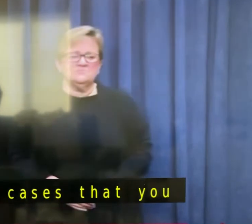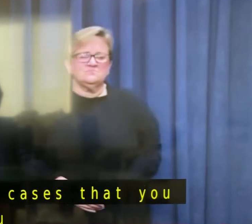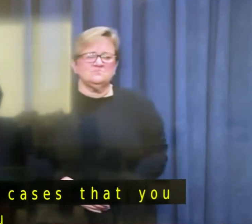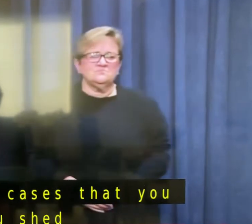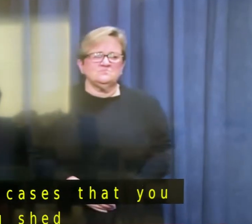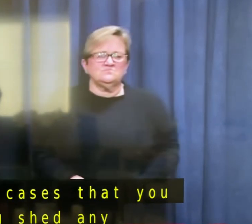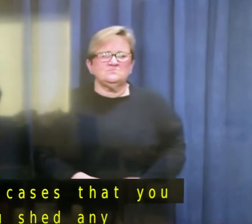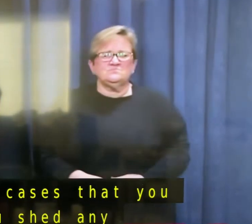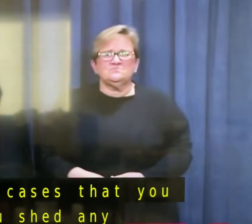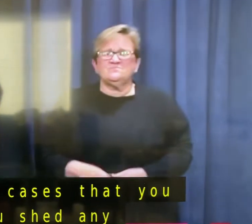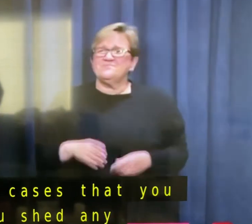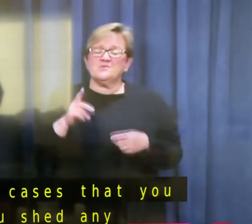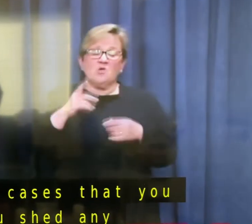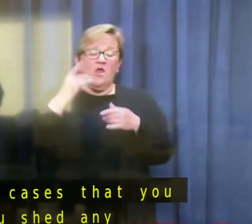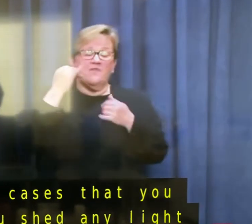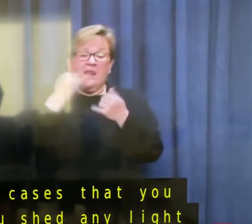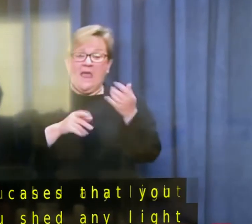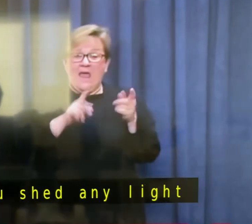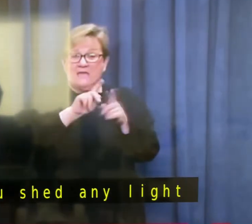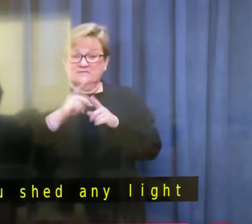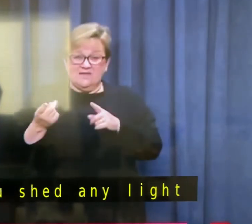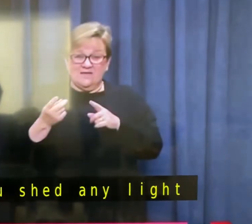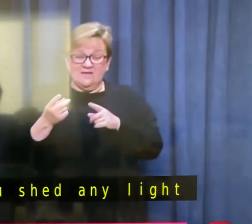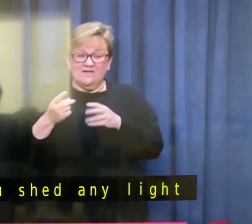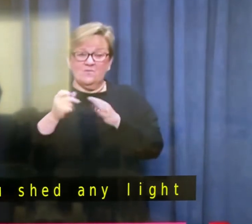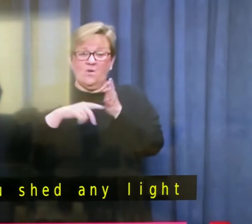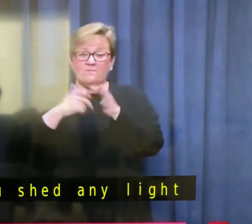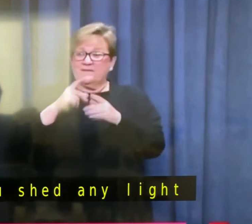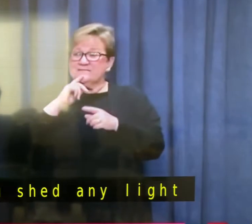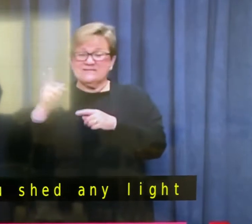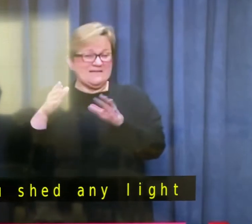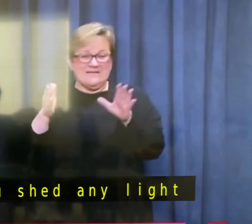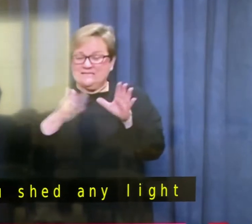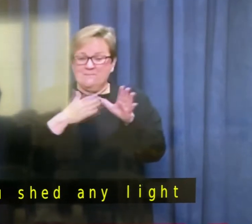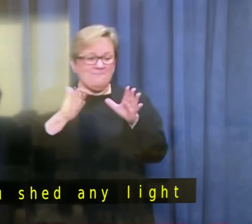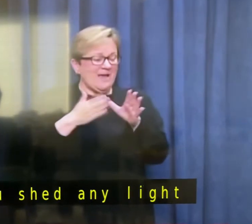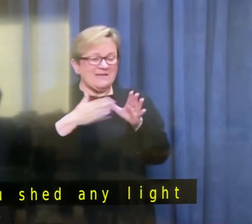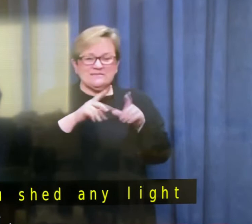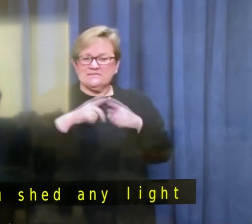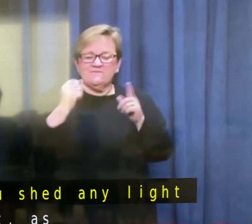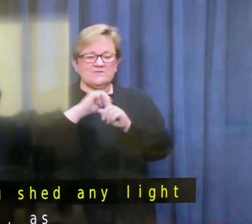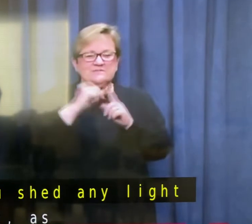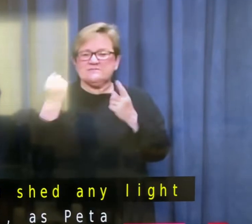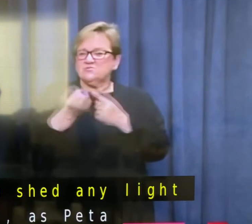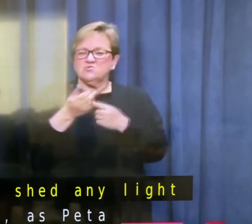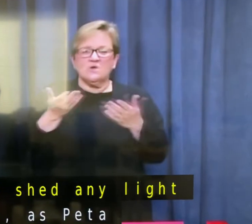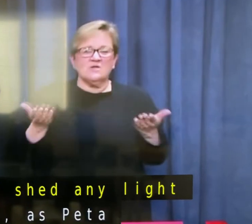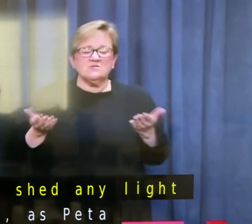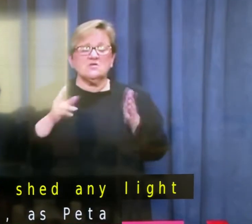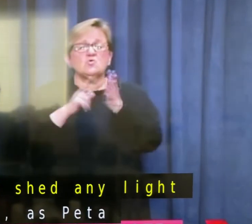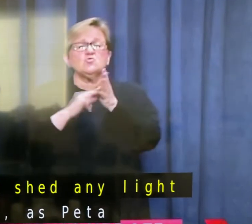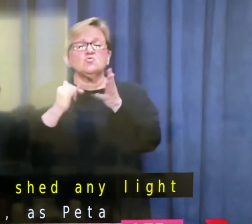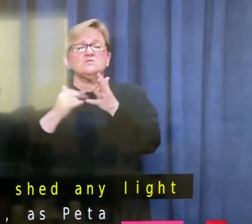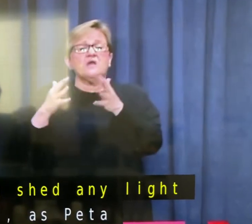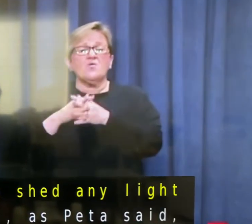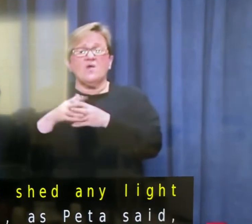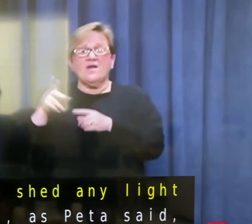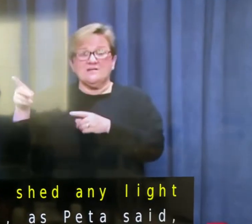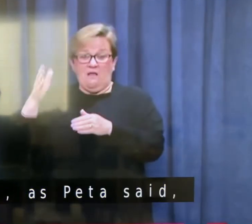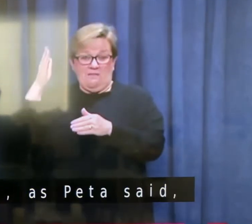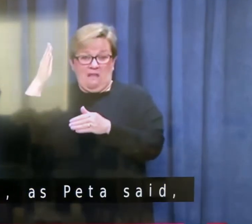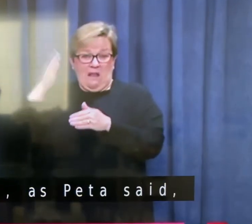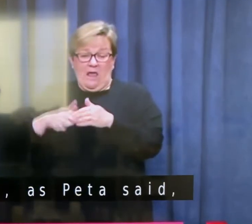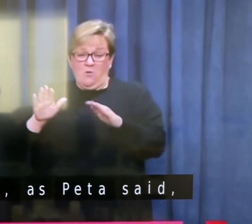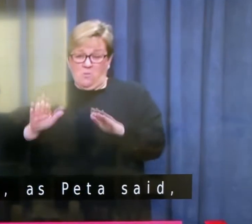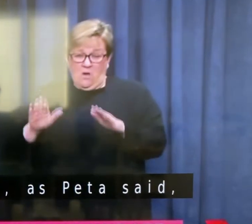this last resort, as Peter said, is subjective. It is subjective. New South Wales' version of last